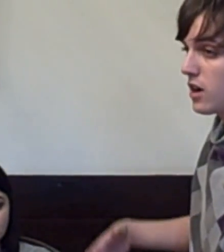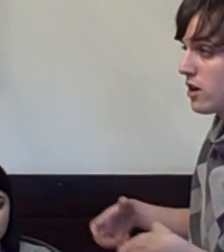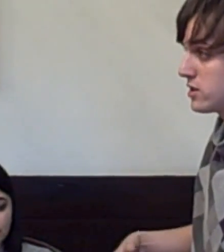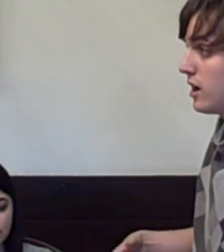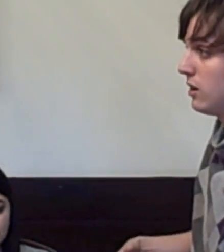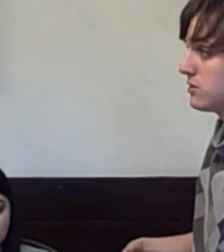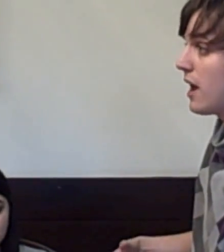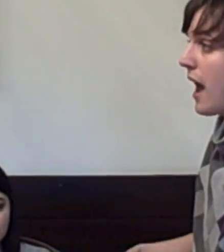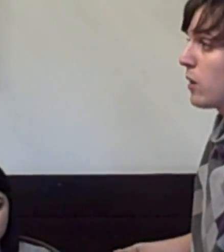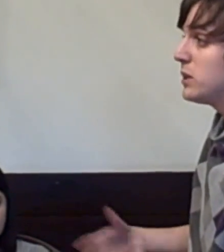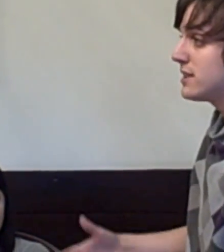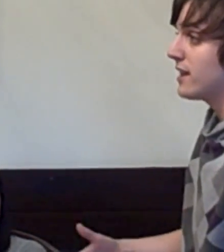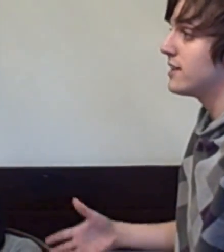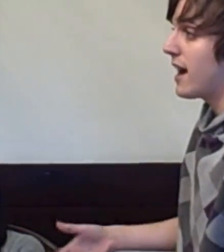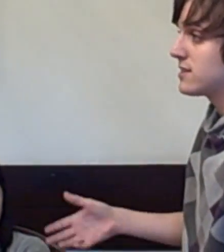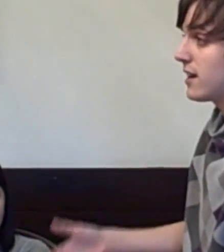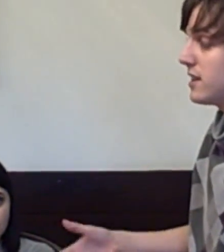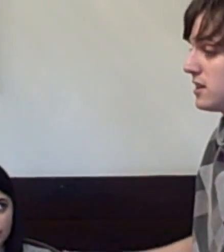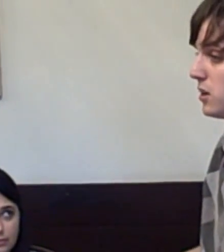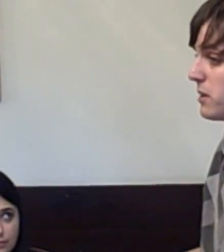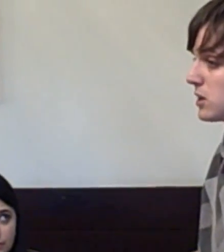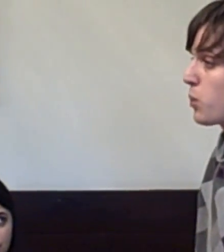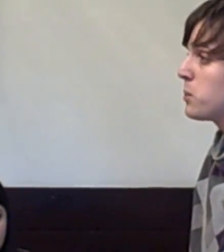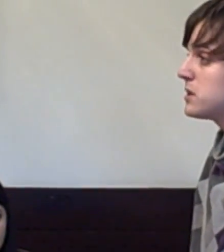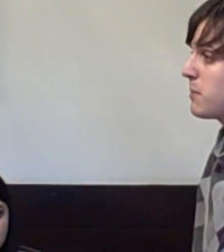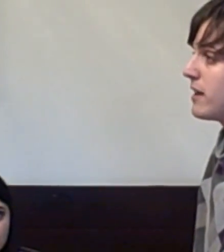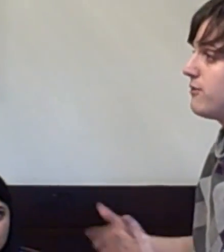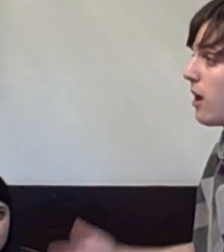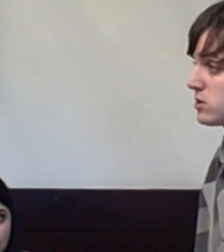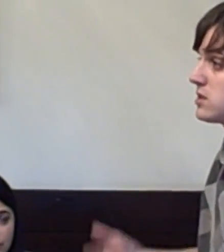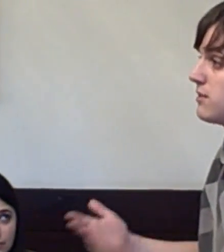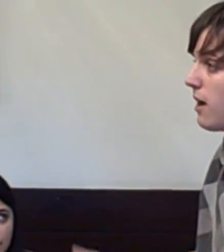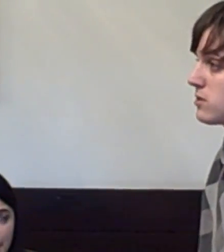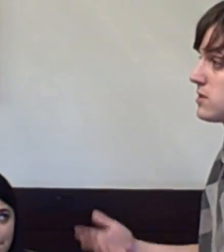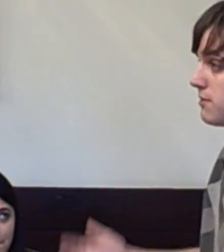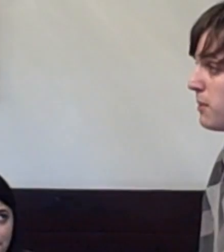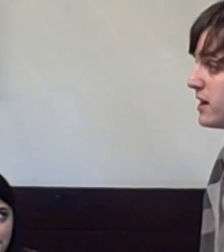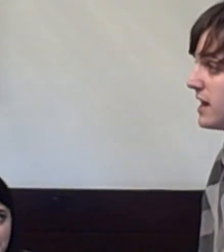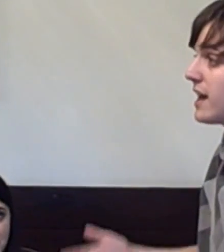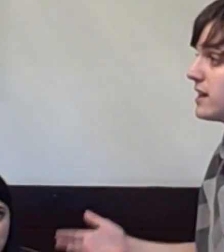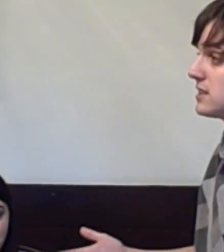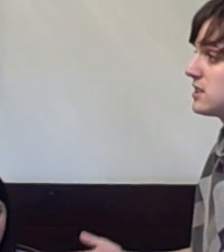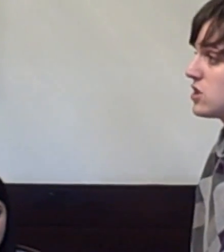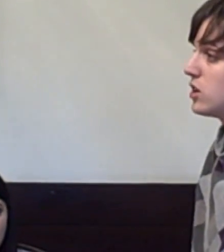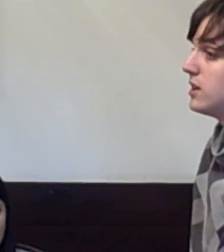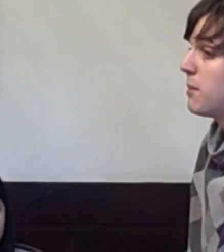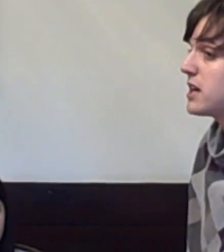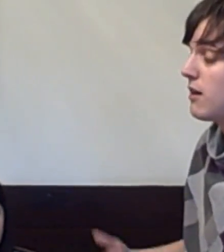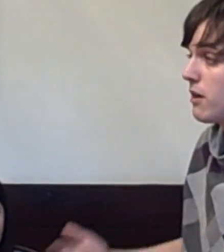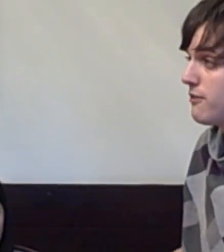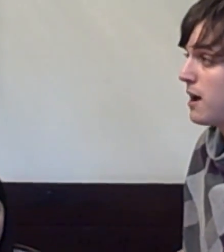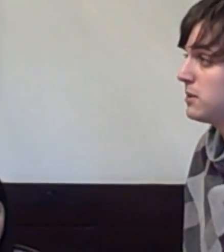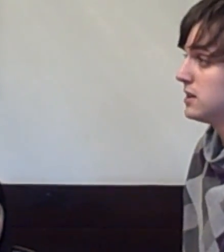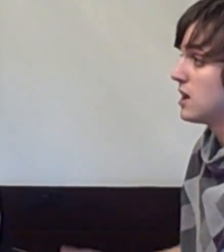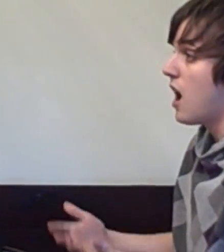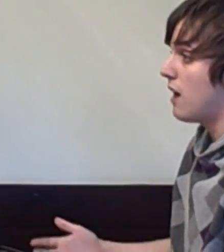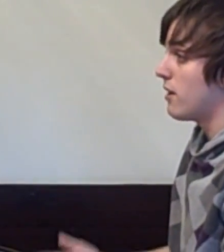ourselves. And we say that is the case here, because when we spend thousands and thousands of money, that is essentially the money of our families, of